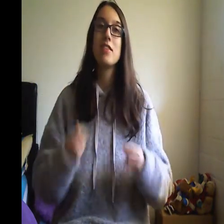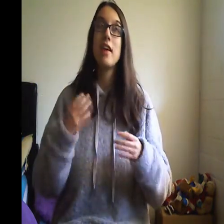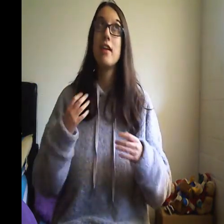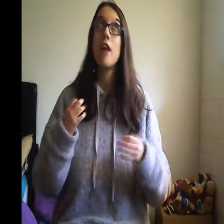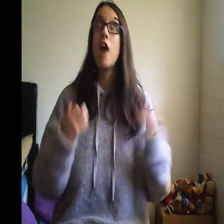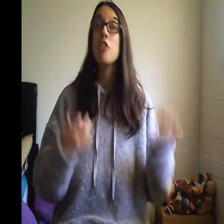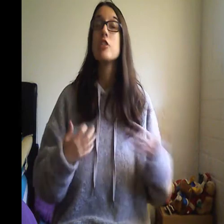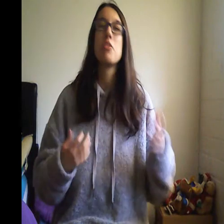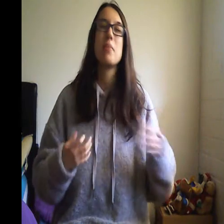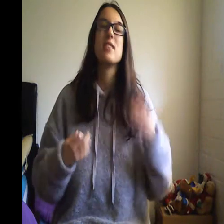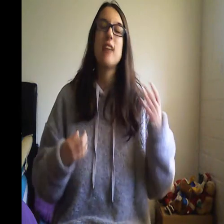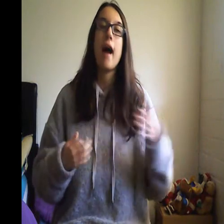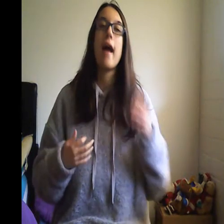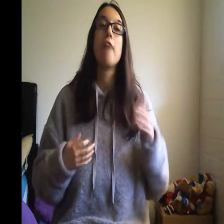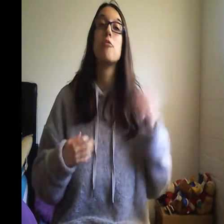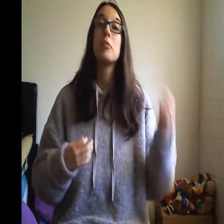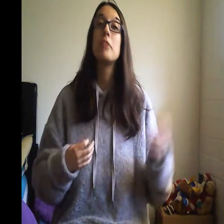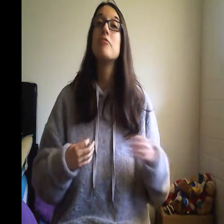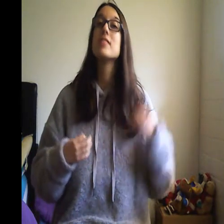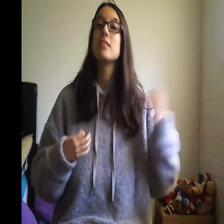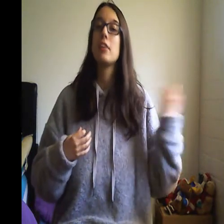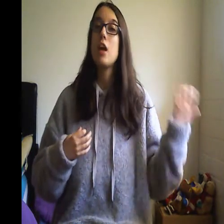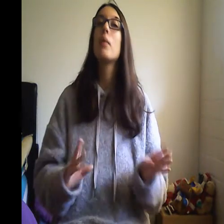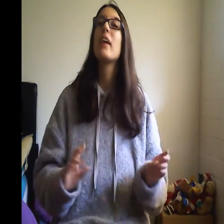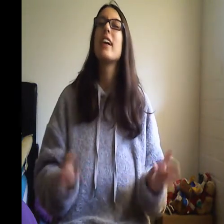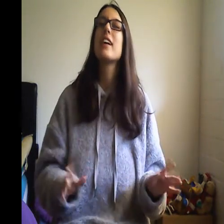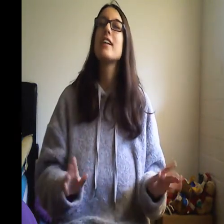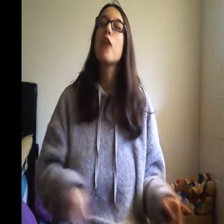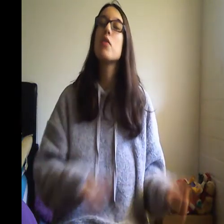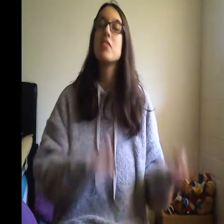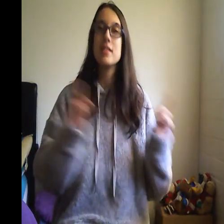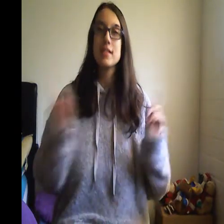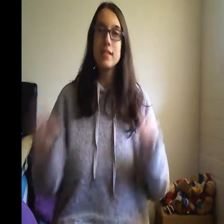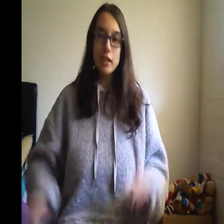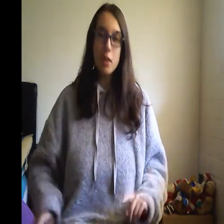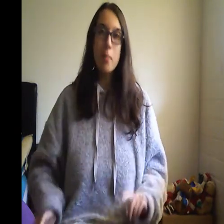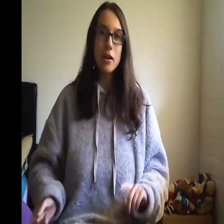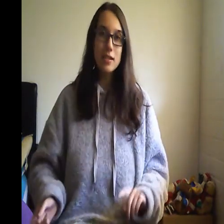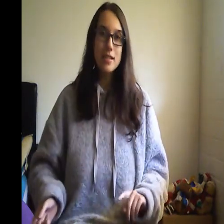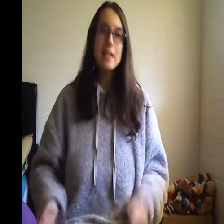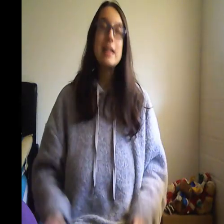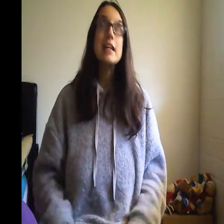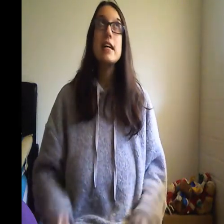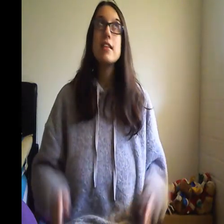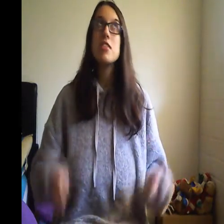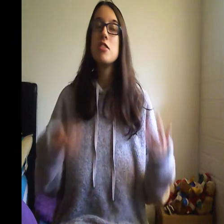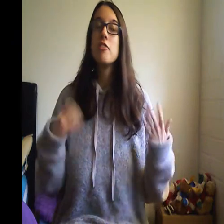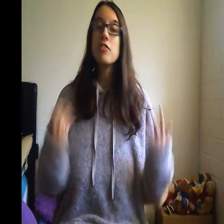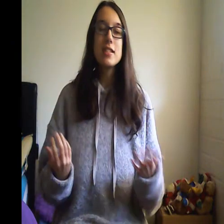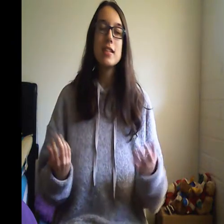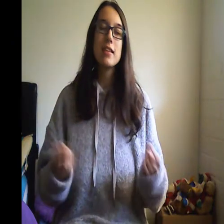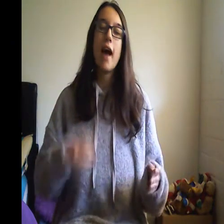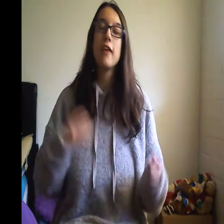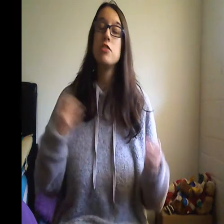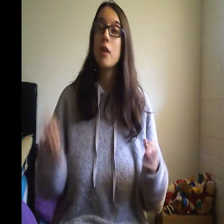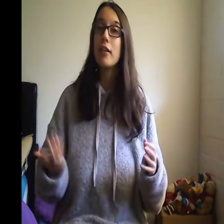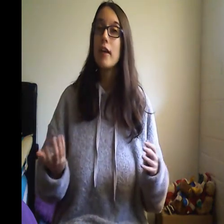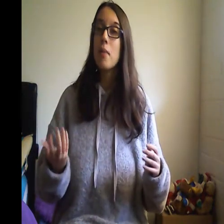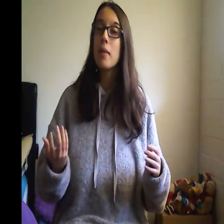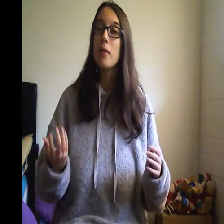toothpastes i have previously used the dislike part the first thing that i do not like about this toothpaste